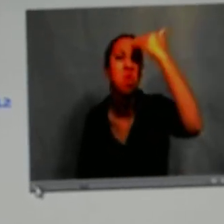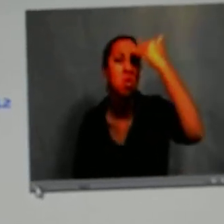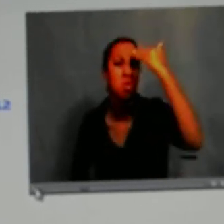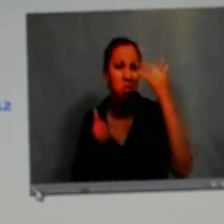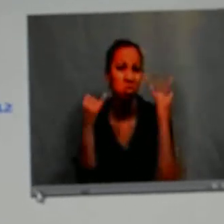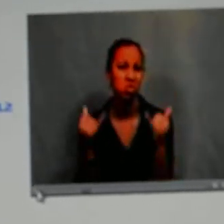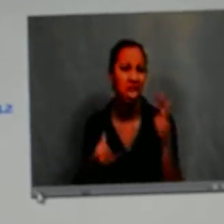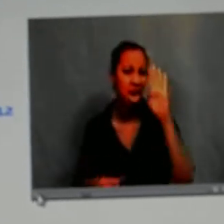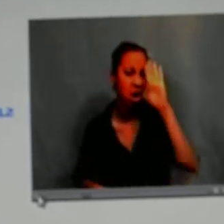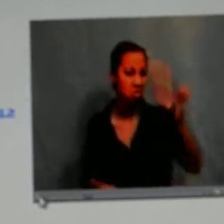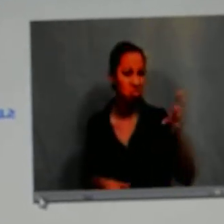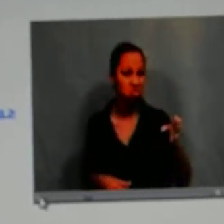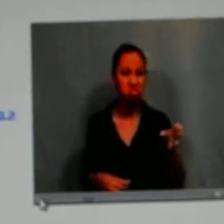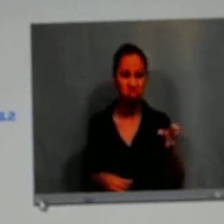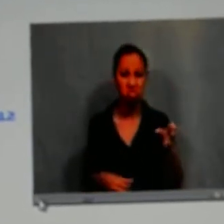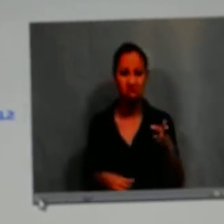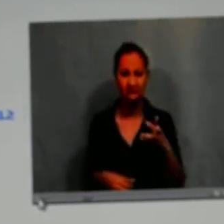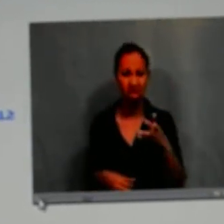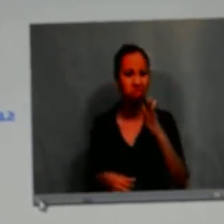But he didn't listen to me.